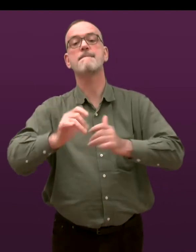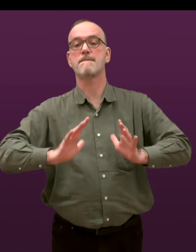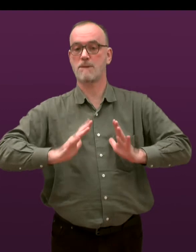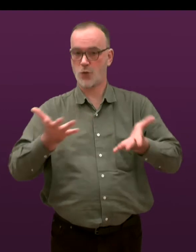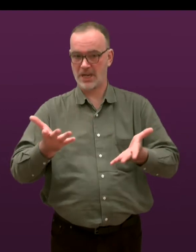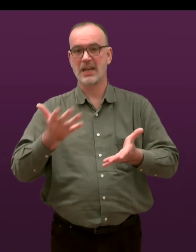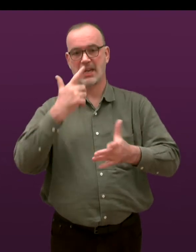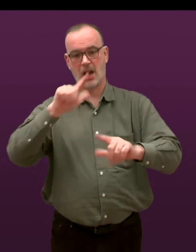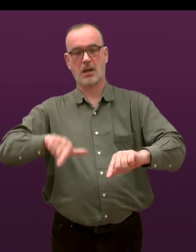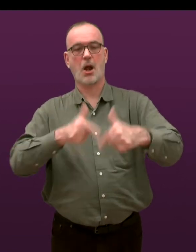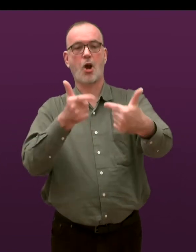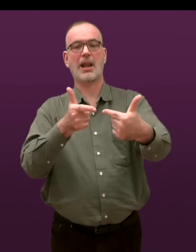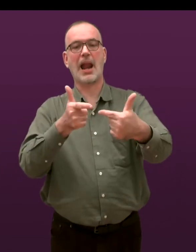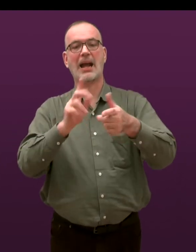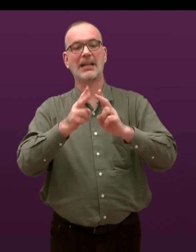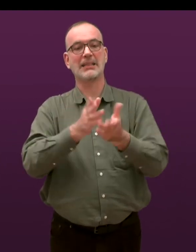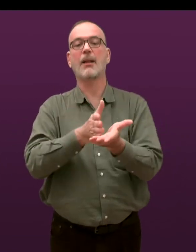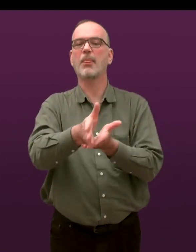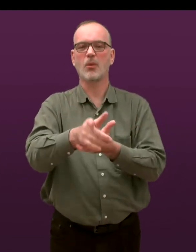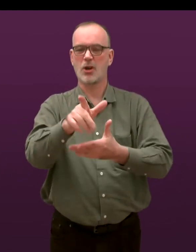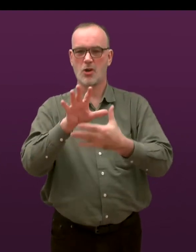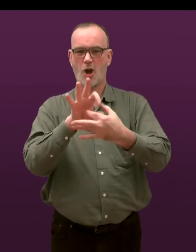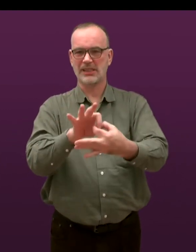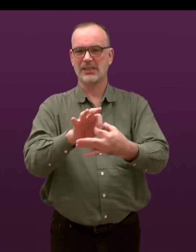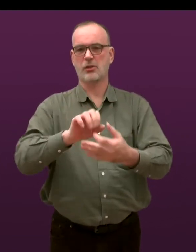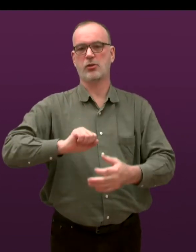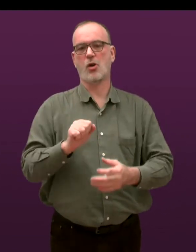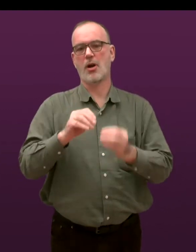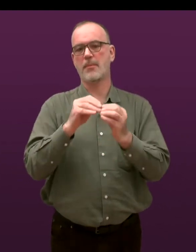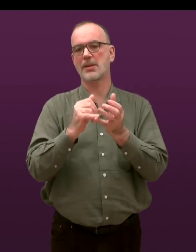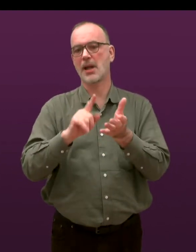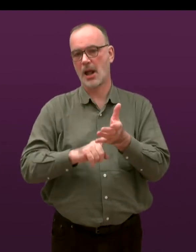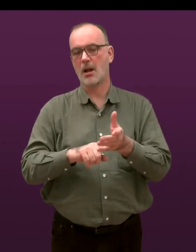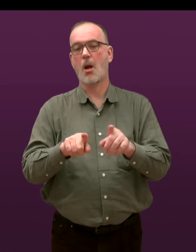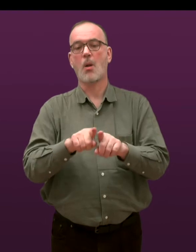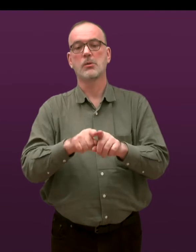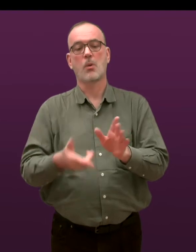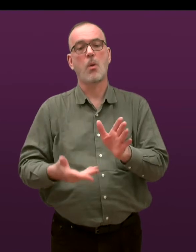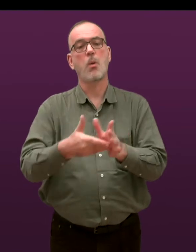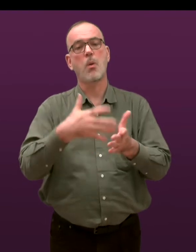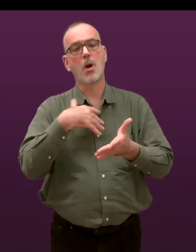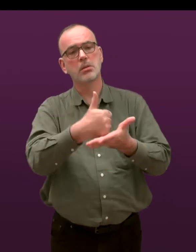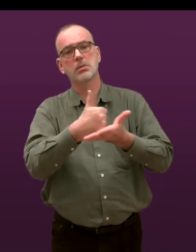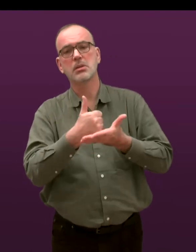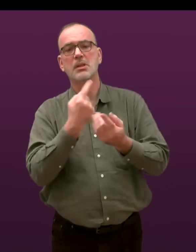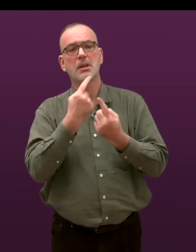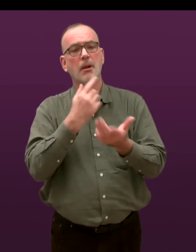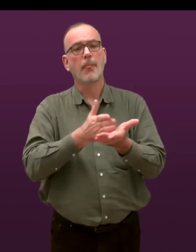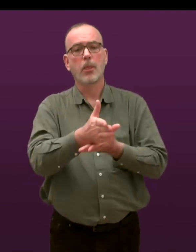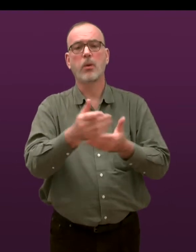and by free calls via online BSL interpreter through ContactScotlandBSL. You can also access